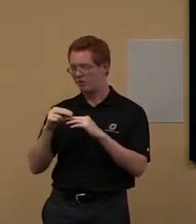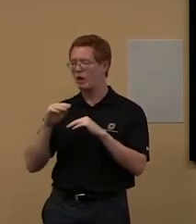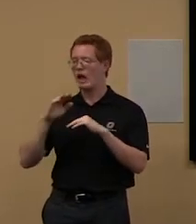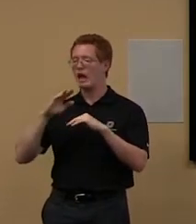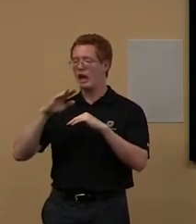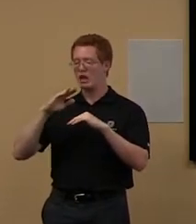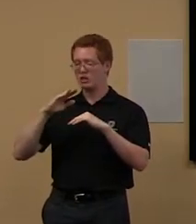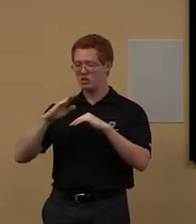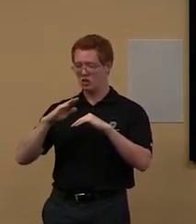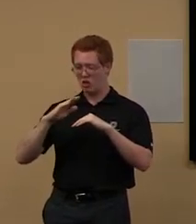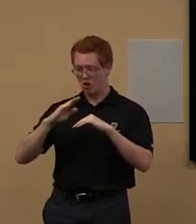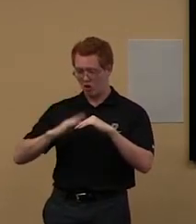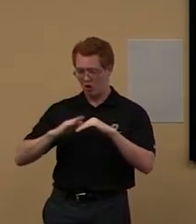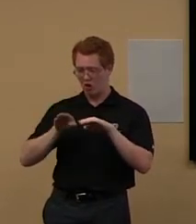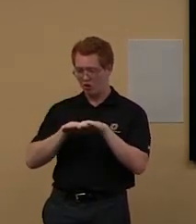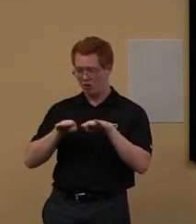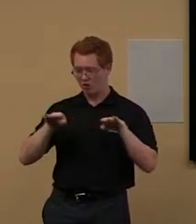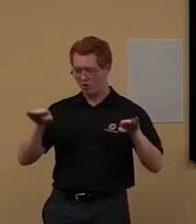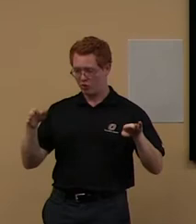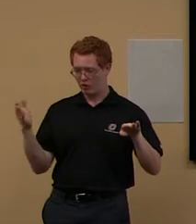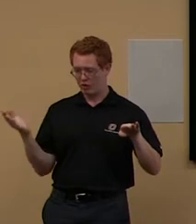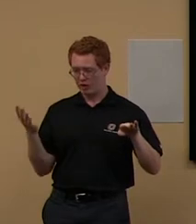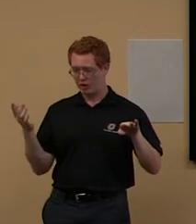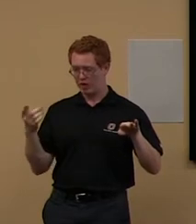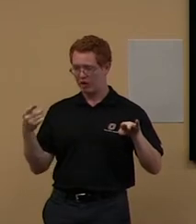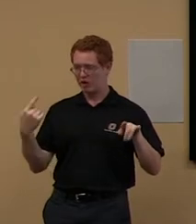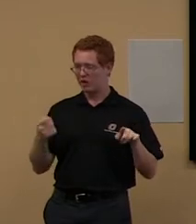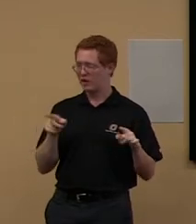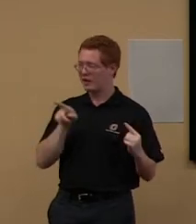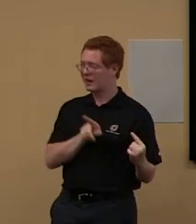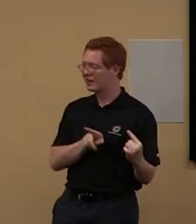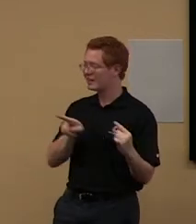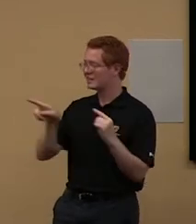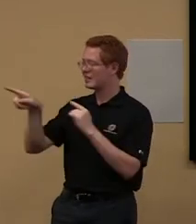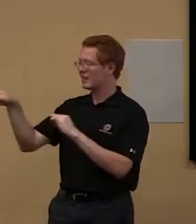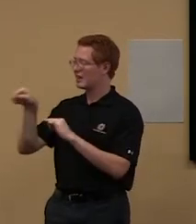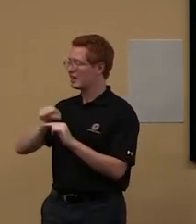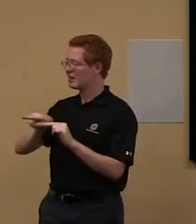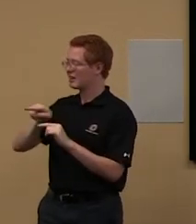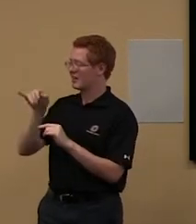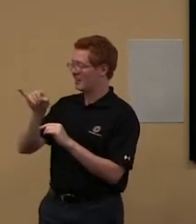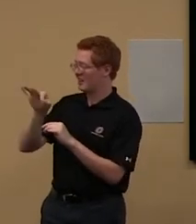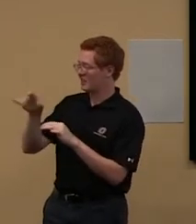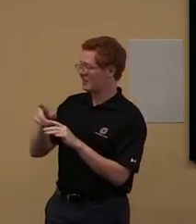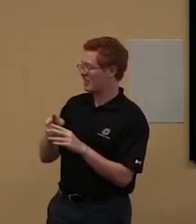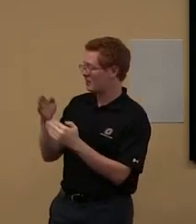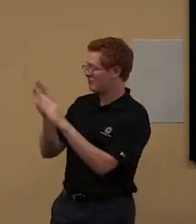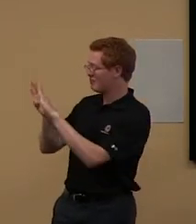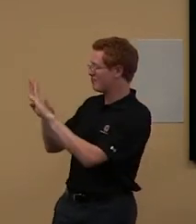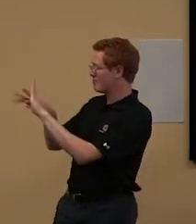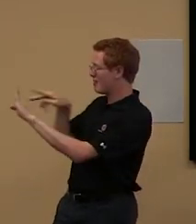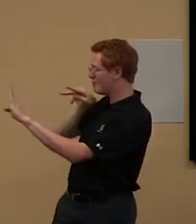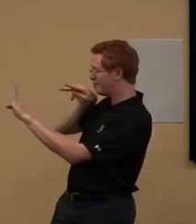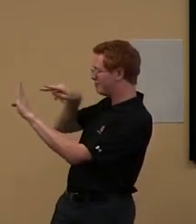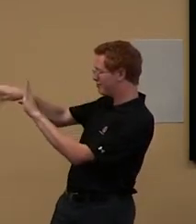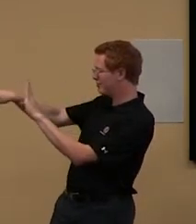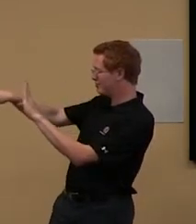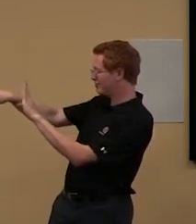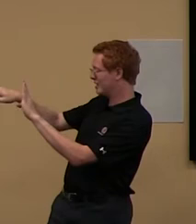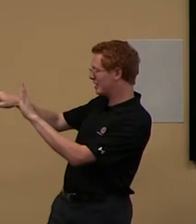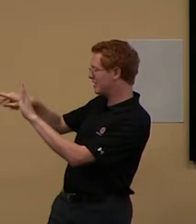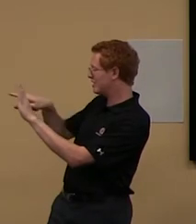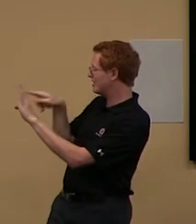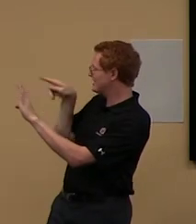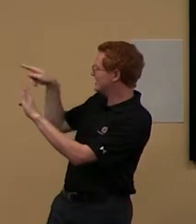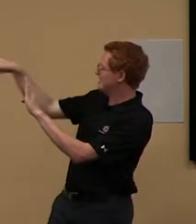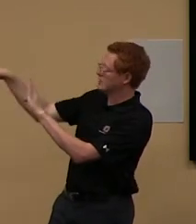it's kind of, um, it's directly across the way. I'm pointing at it if you could see through the walls. Um, and, uh, the